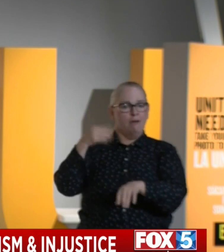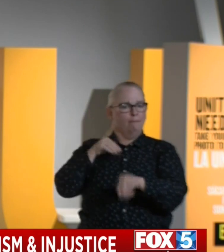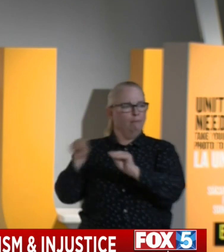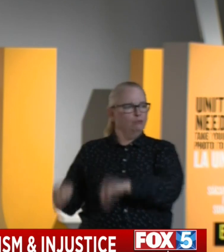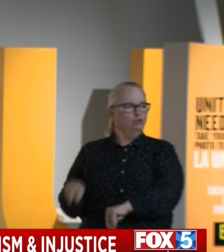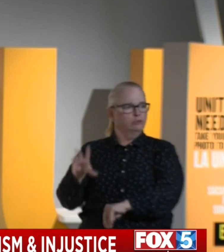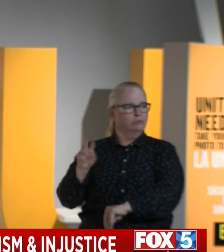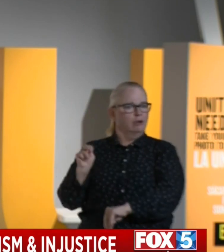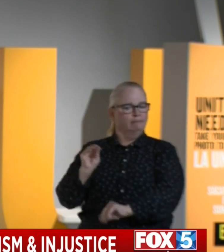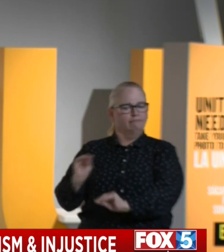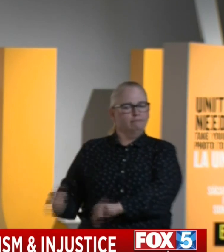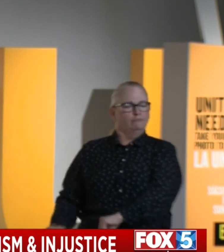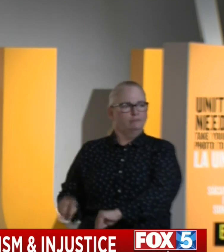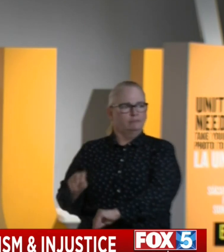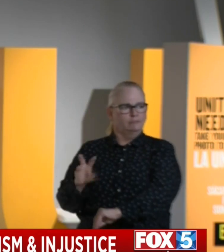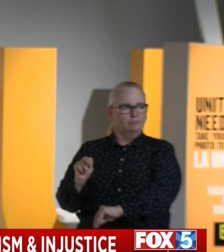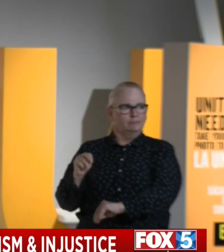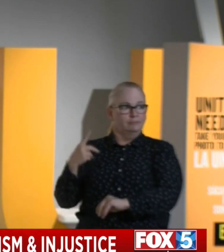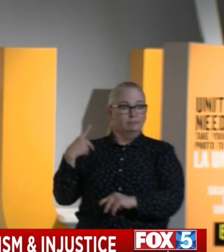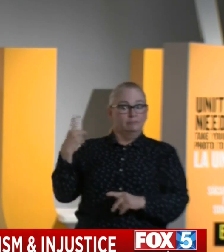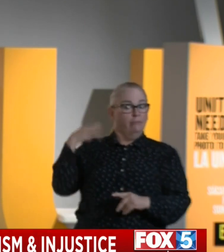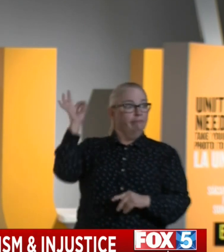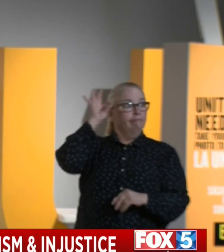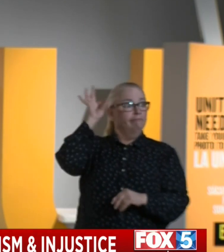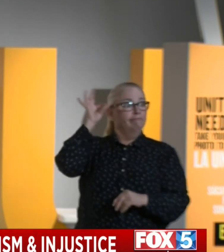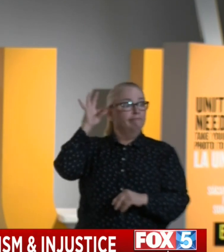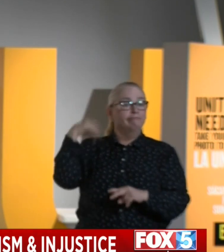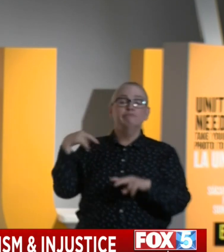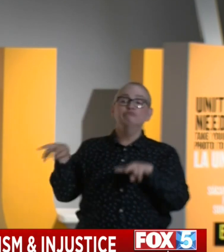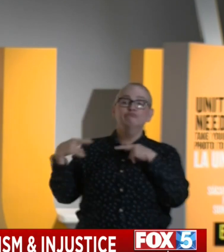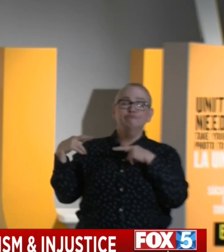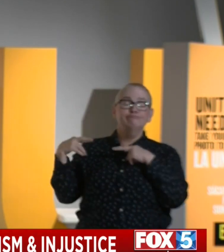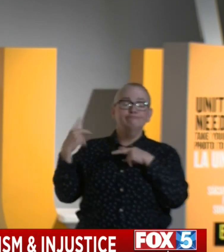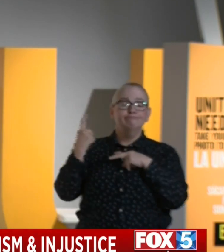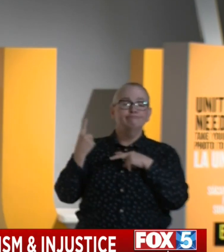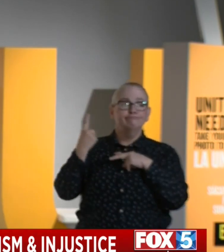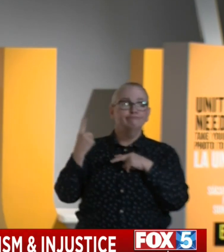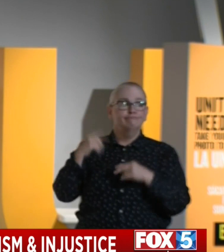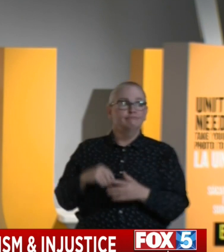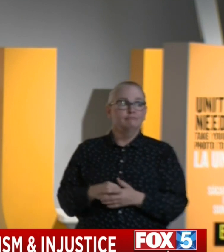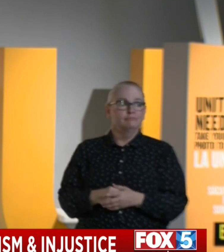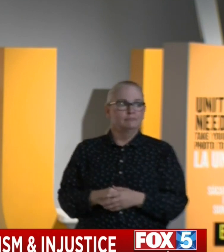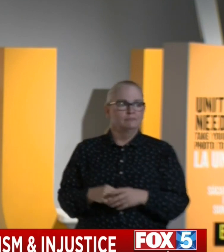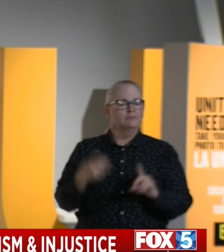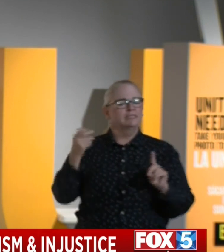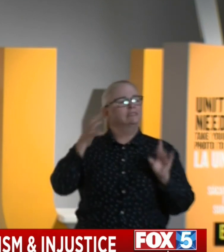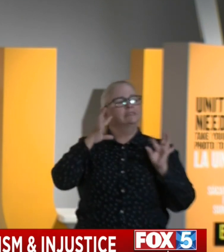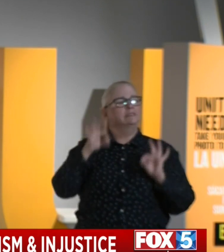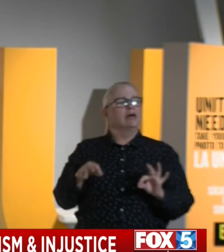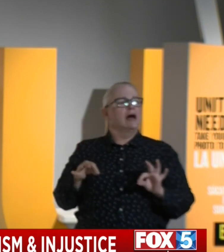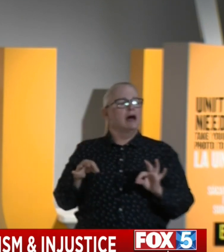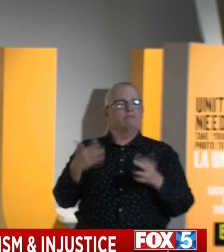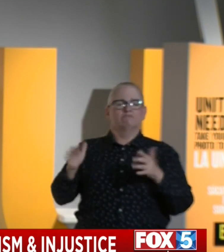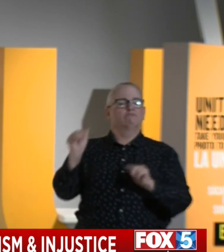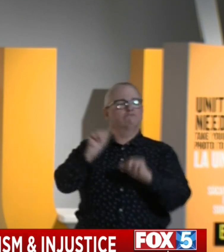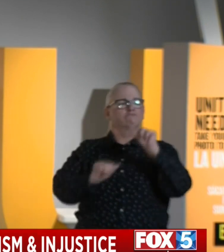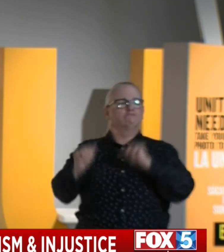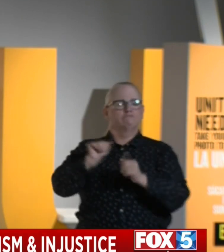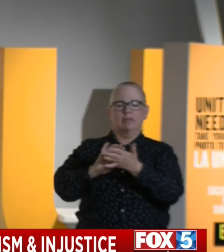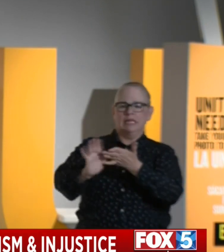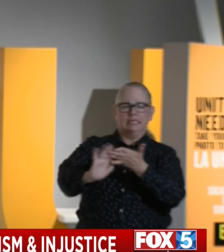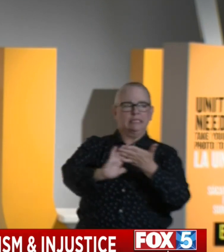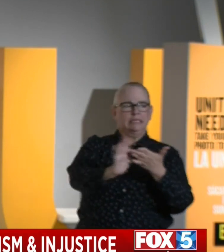to the two of us and others and was scrubbing side by side with others